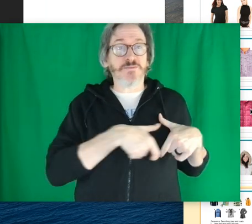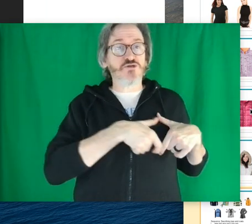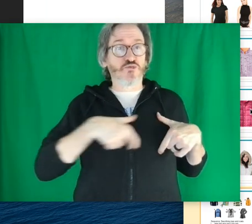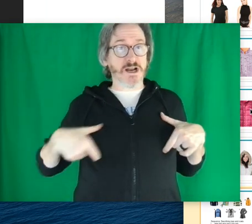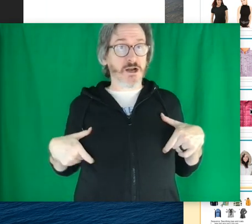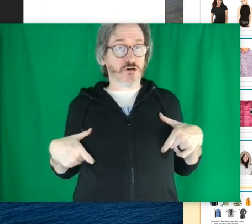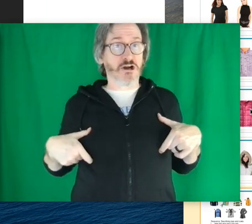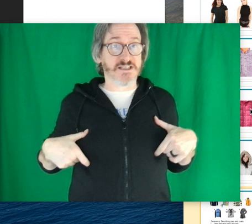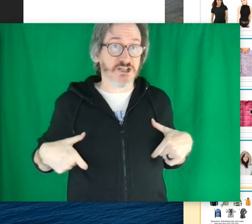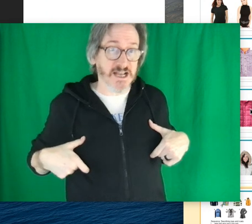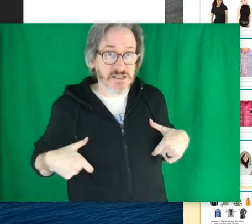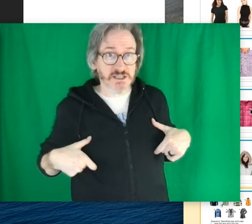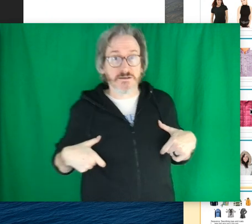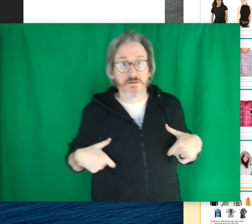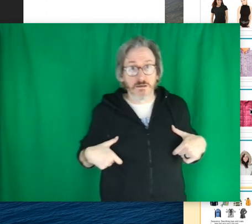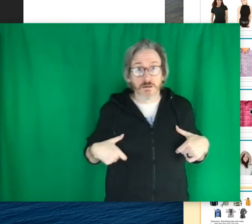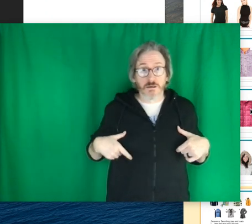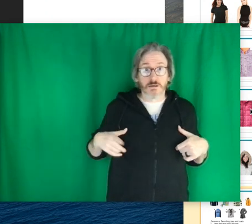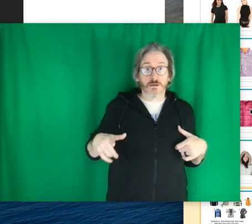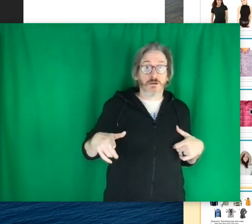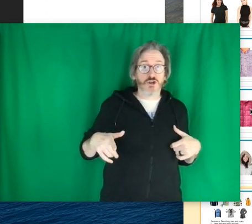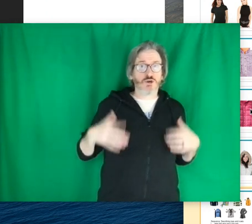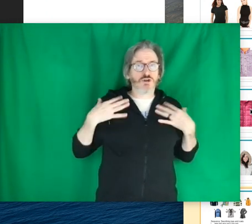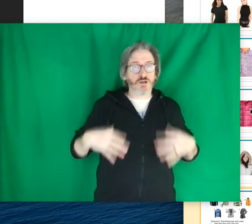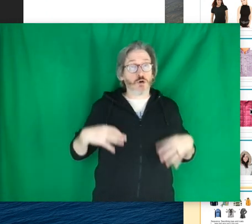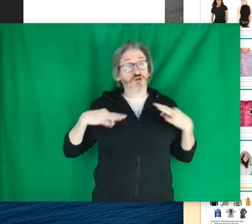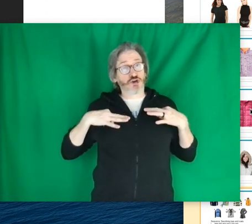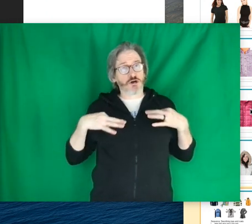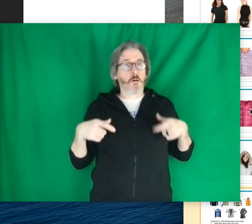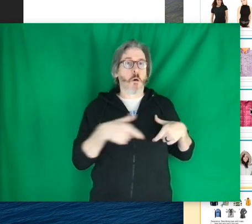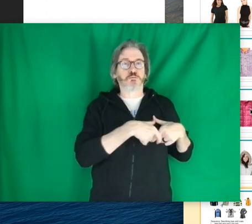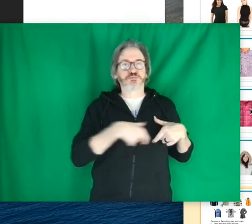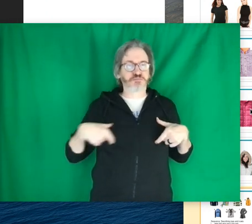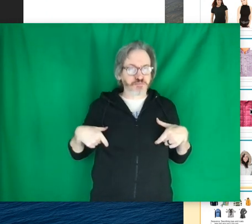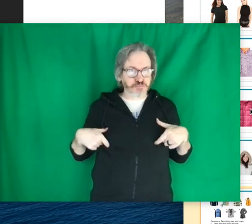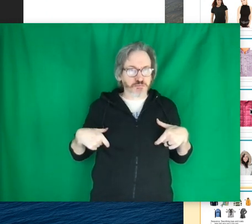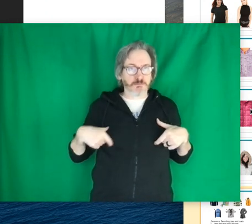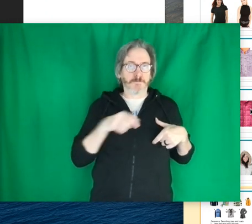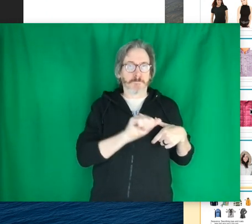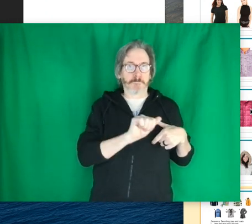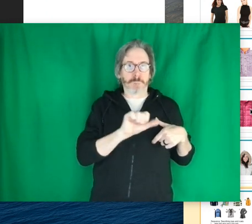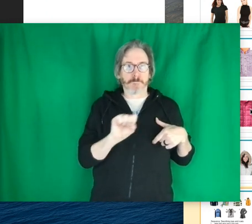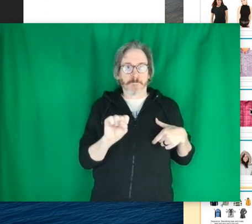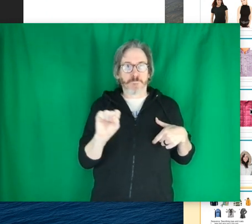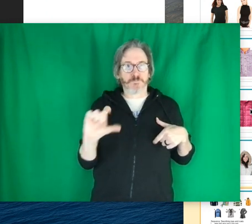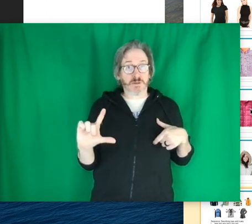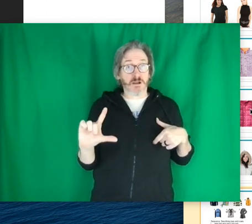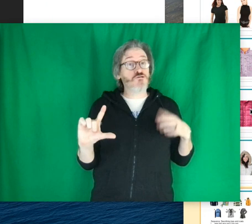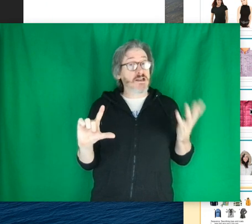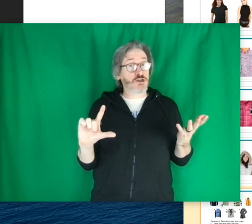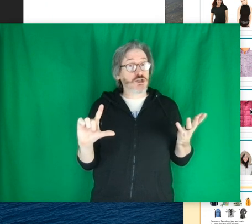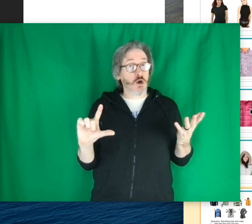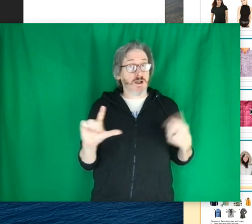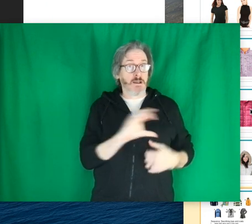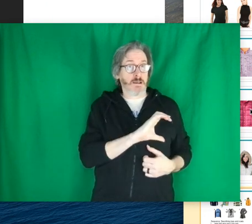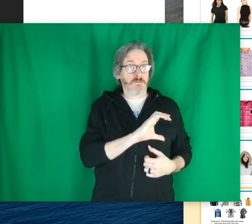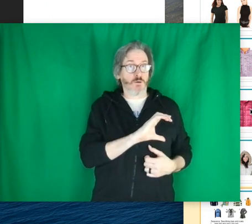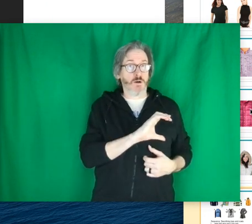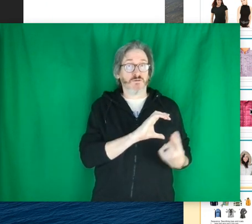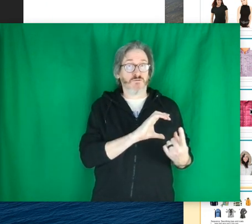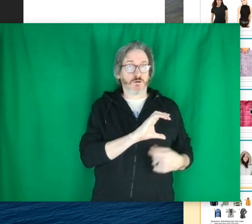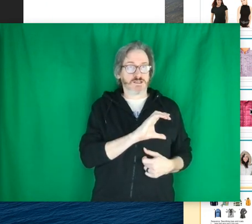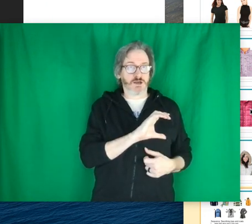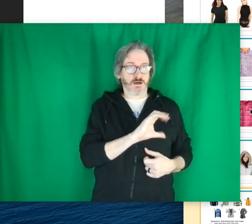If something's written across the chest, could, you know, shirt, then just show it.